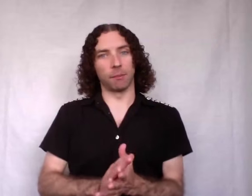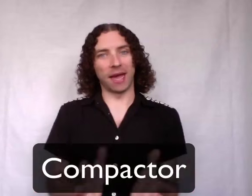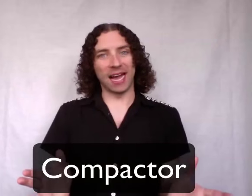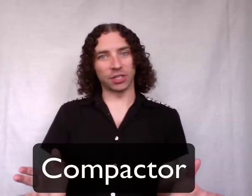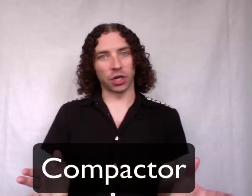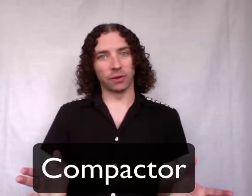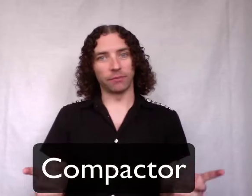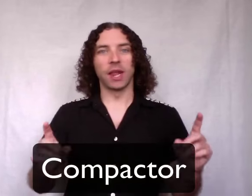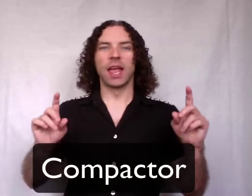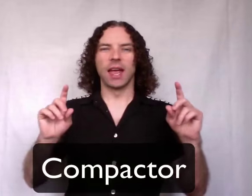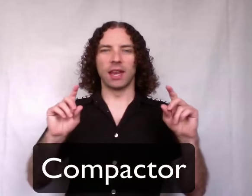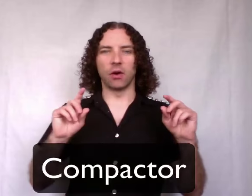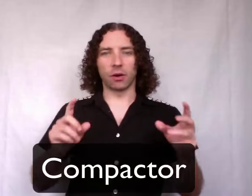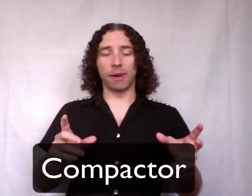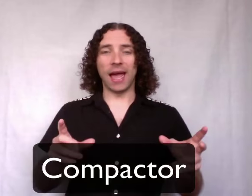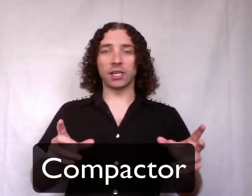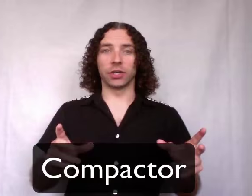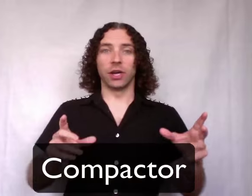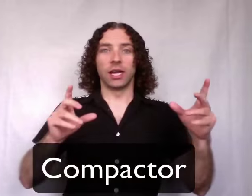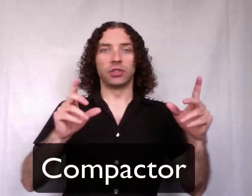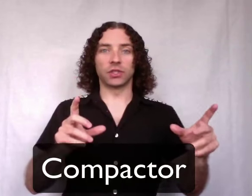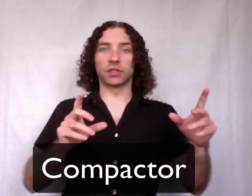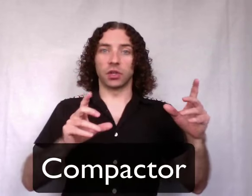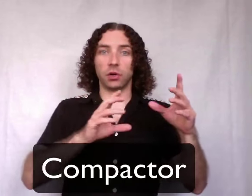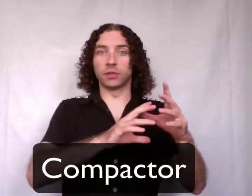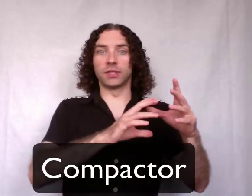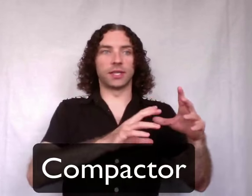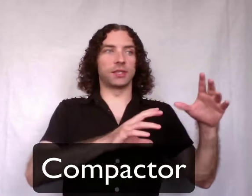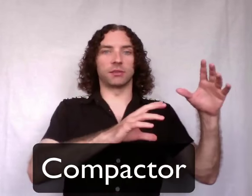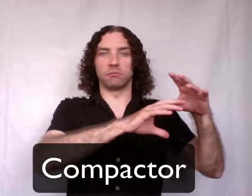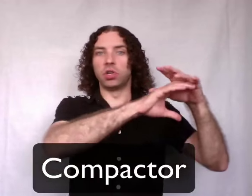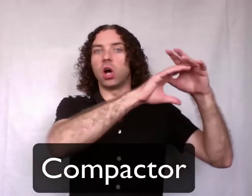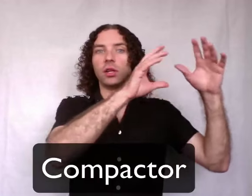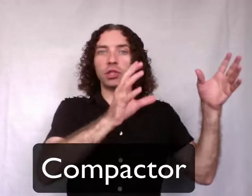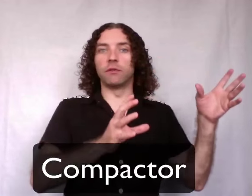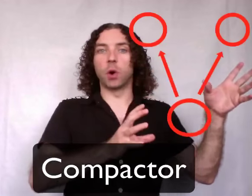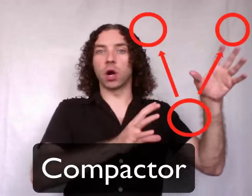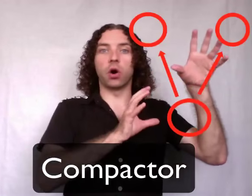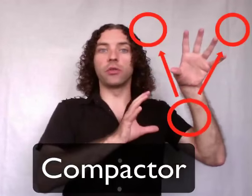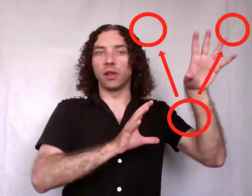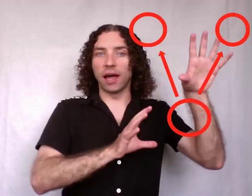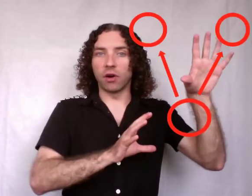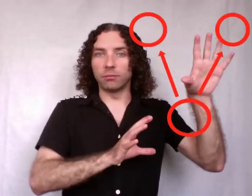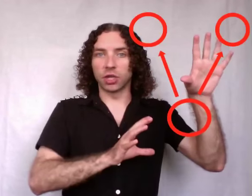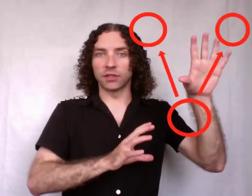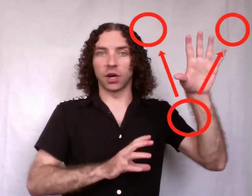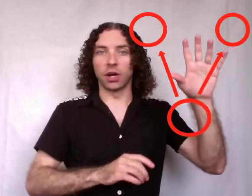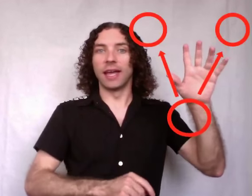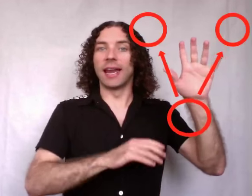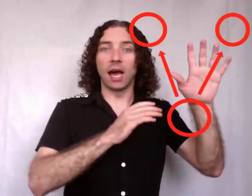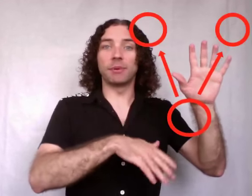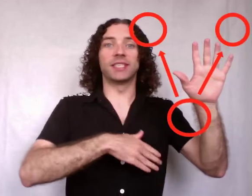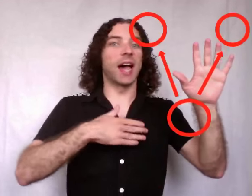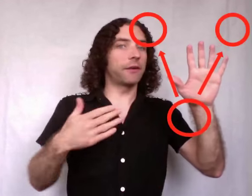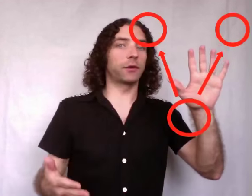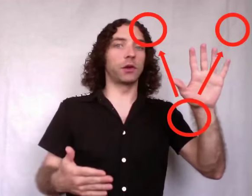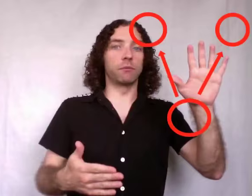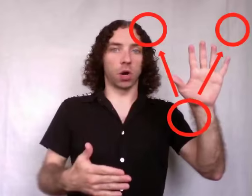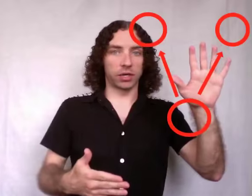compactor. Now compactor just uses this knowledge of where all the live objects are. It happens after you've marked